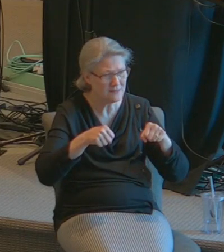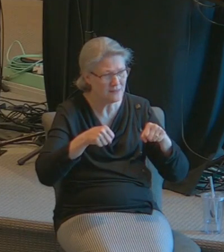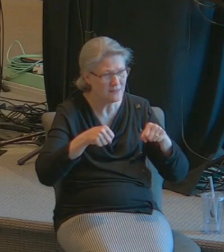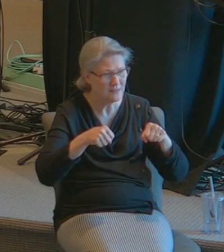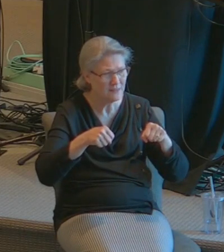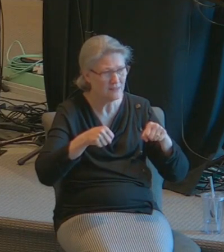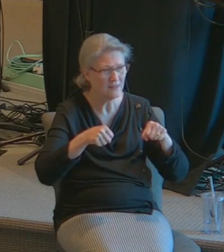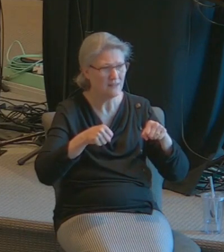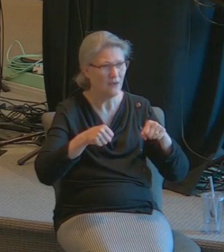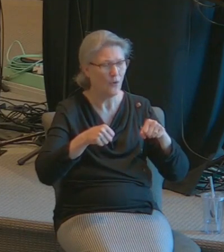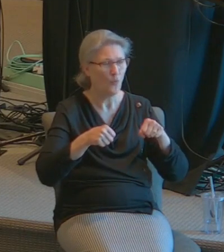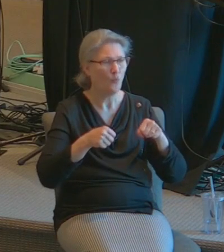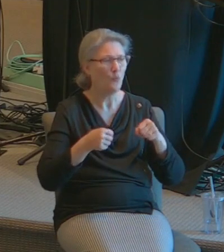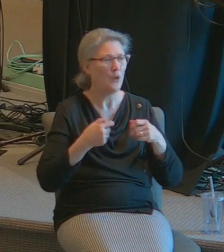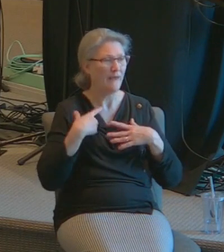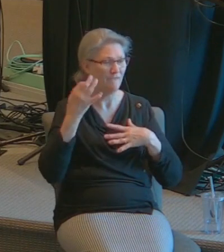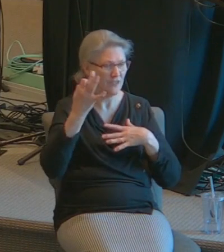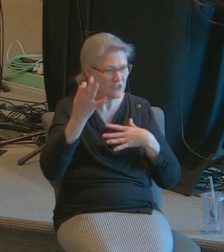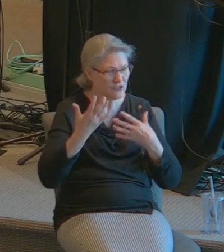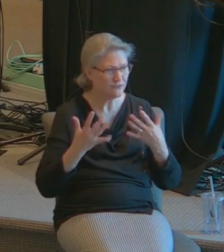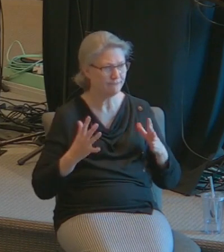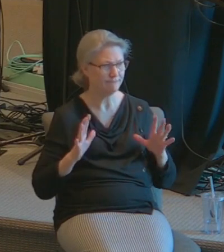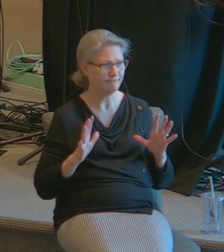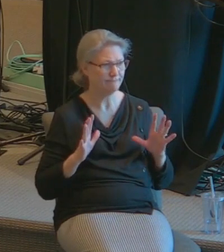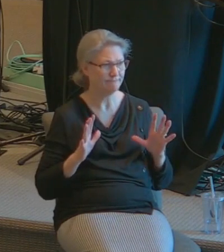and when I concluded my message